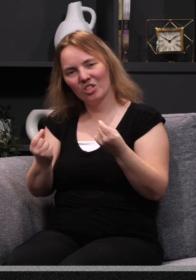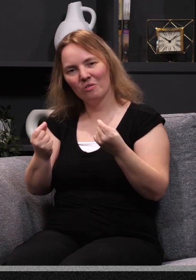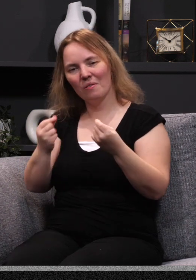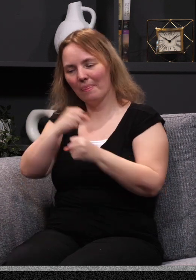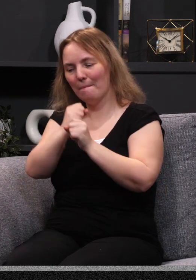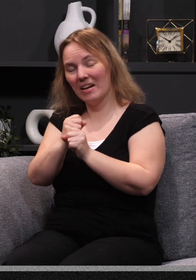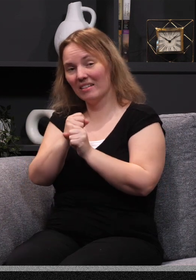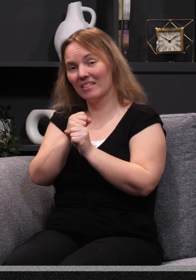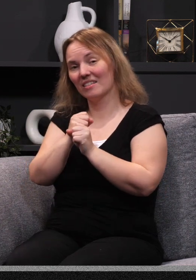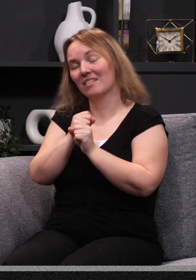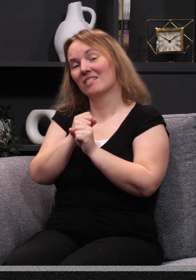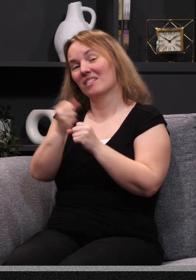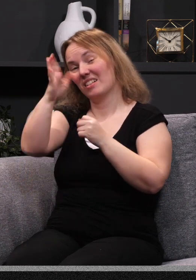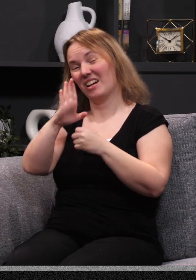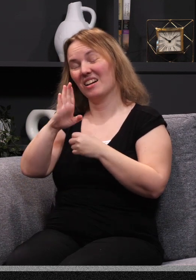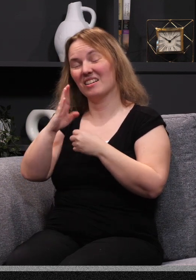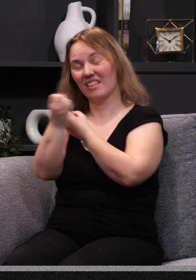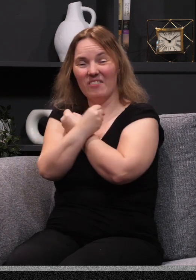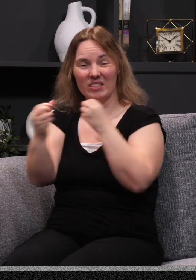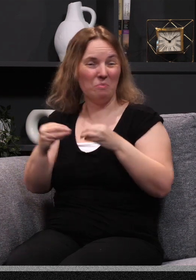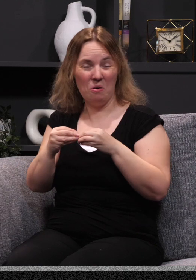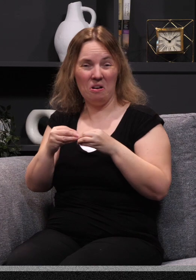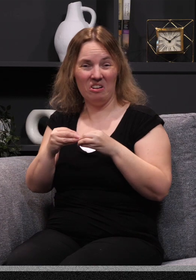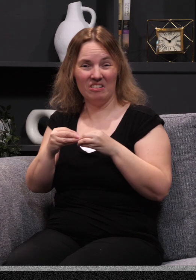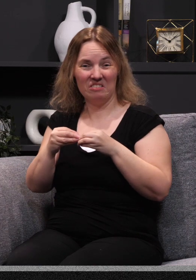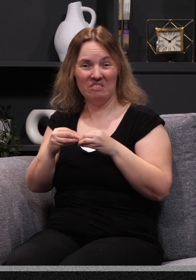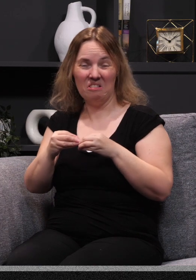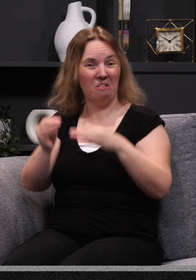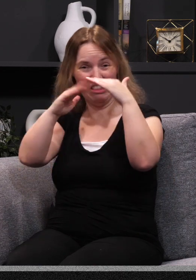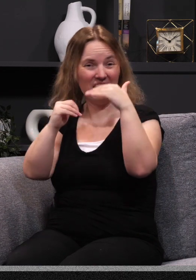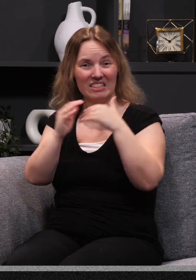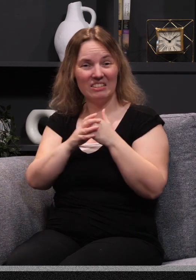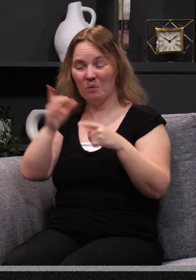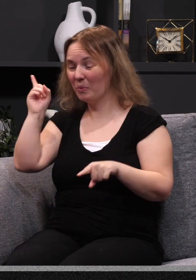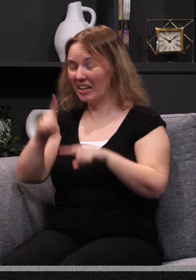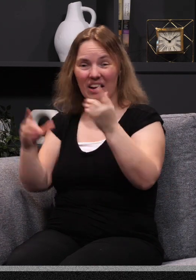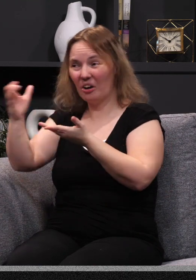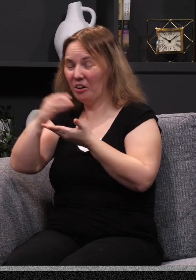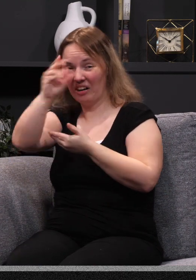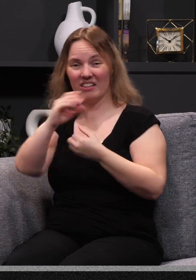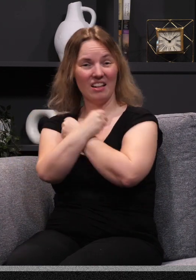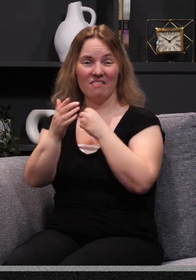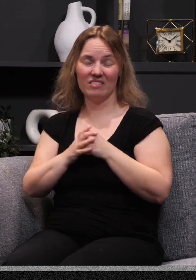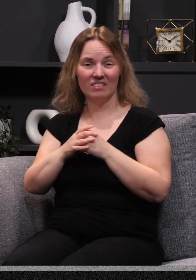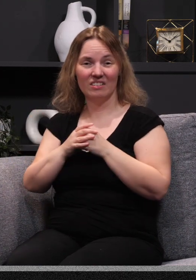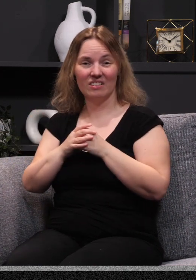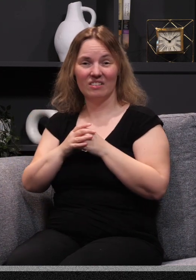I can do that makes God love us any more or makes God love us any less. We cannot earn God's